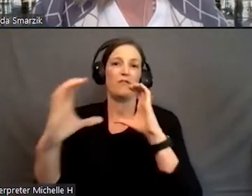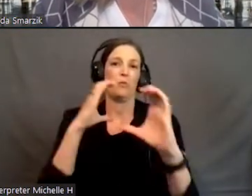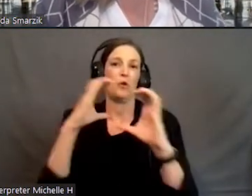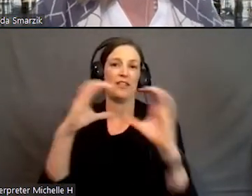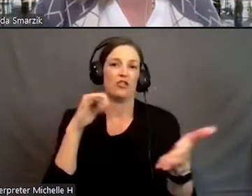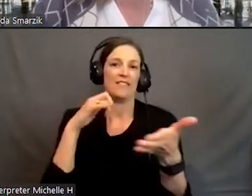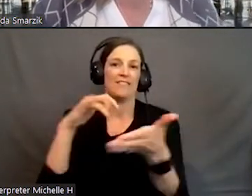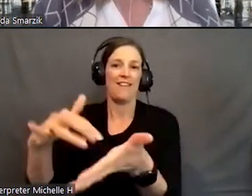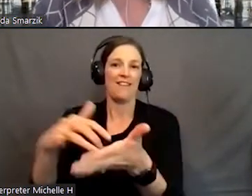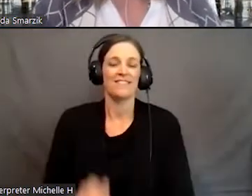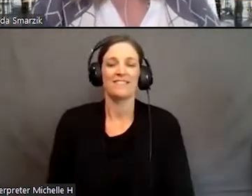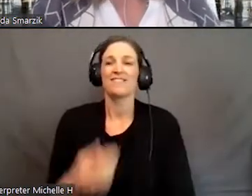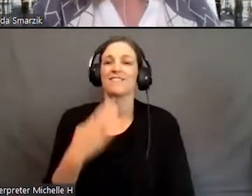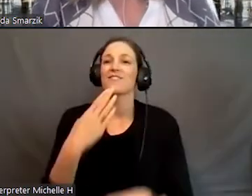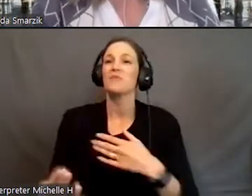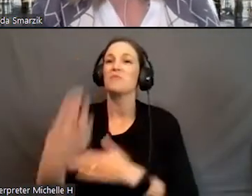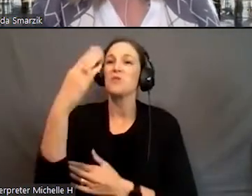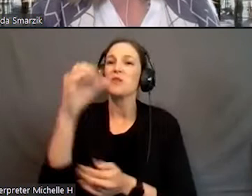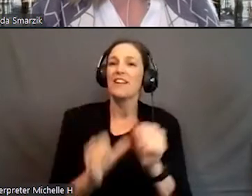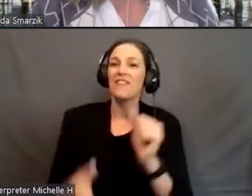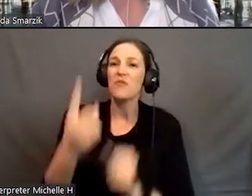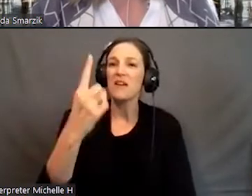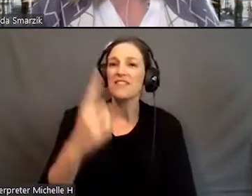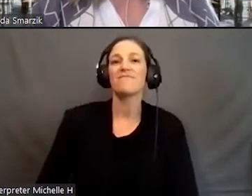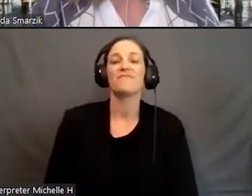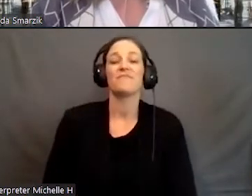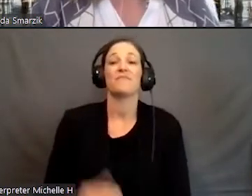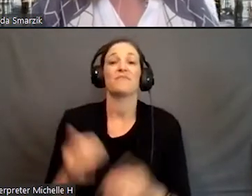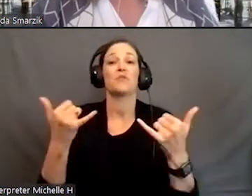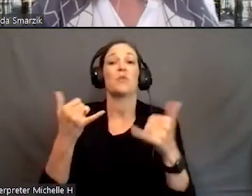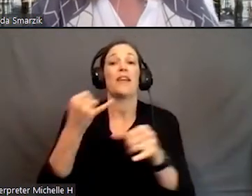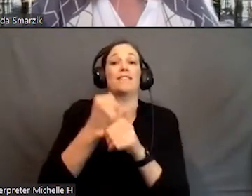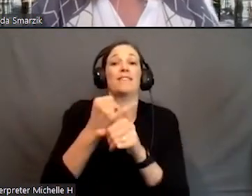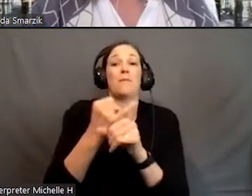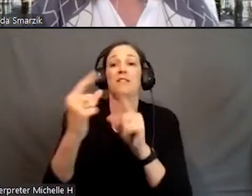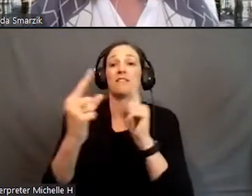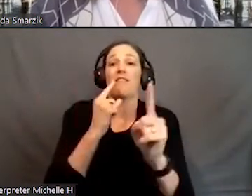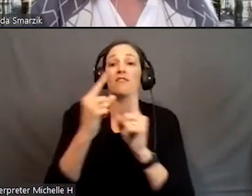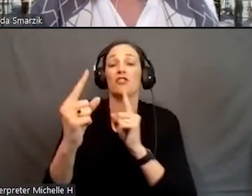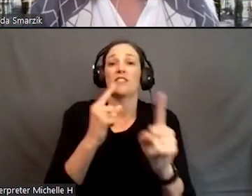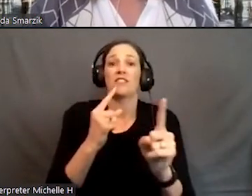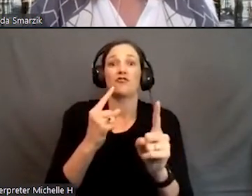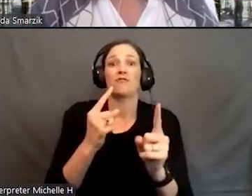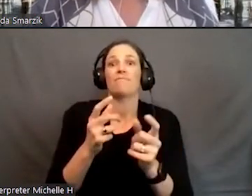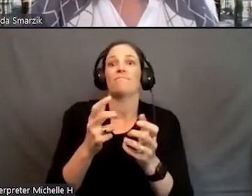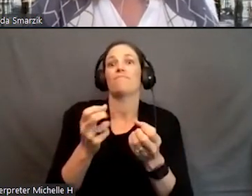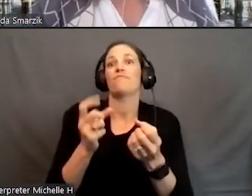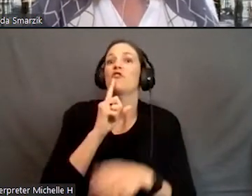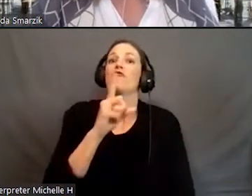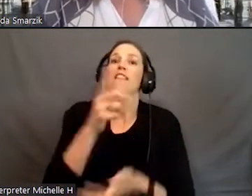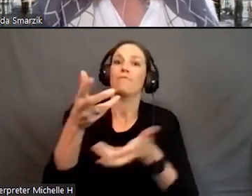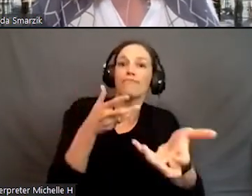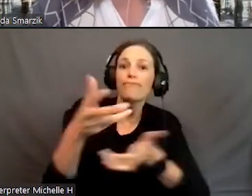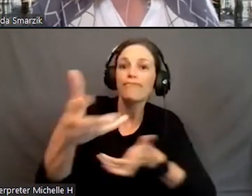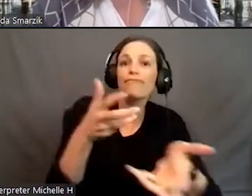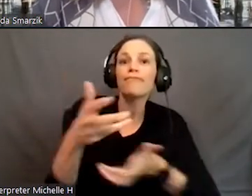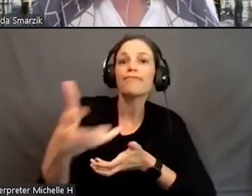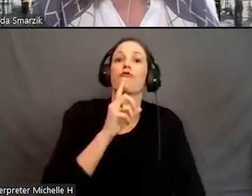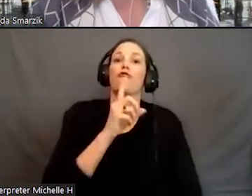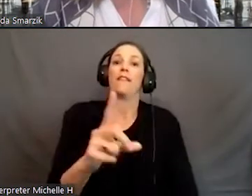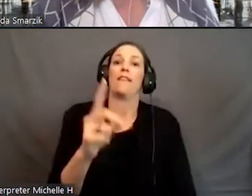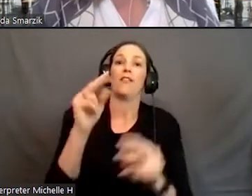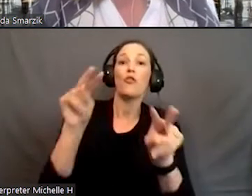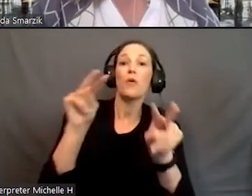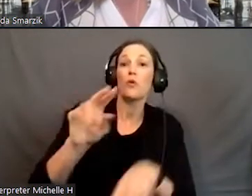Good morning, everyone. So today's campus conversation will be highly interactive, and we're really looking forward to your questions,